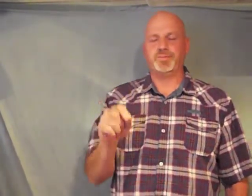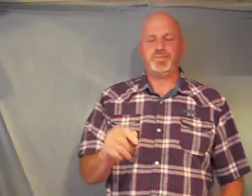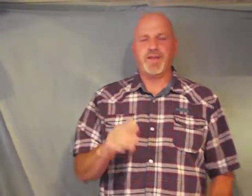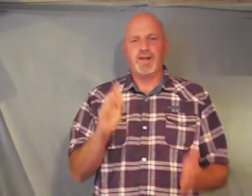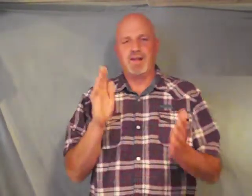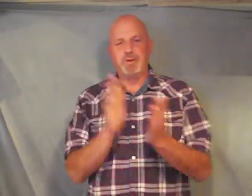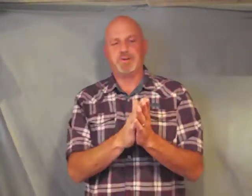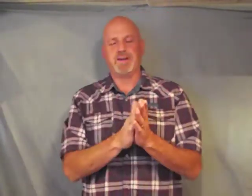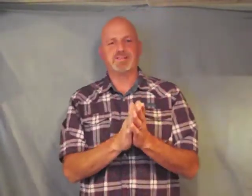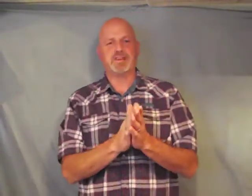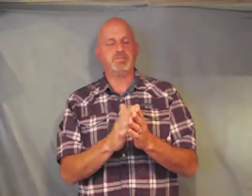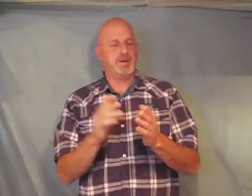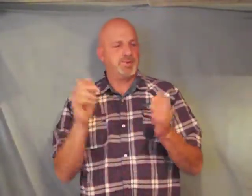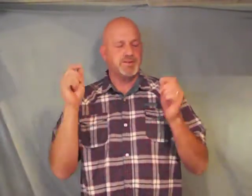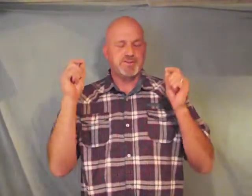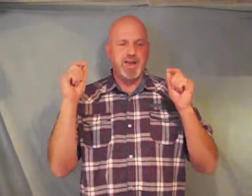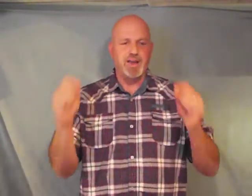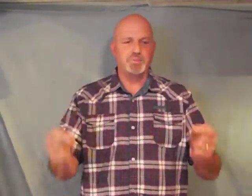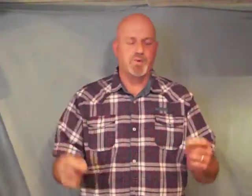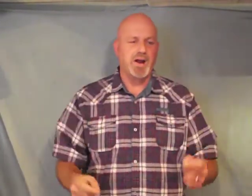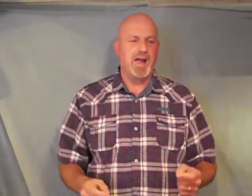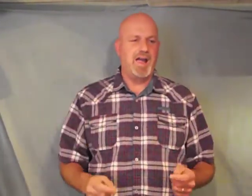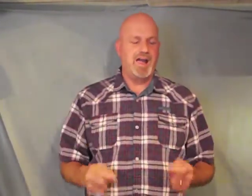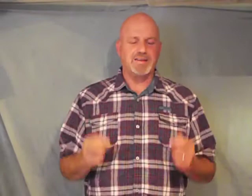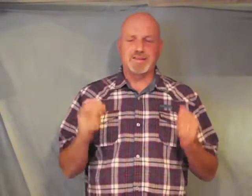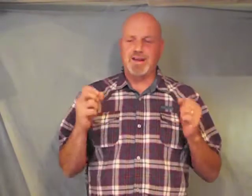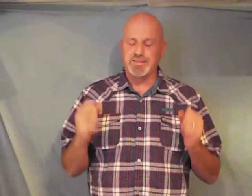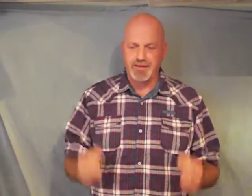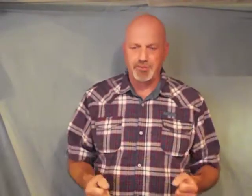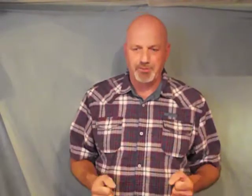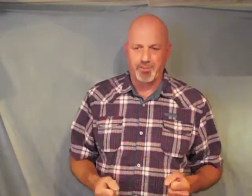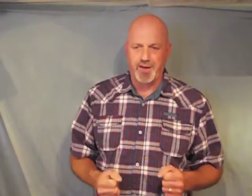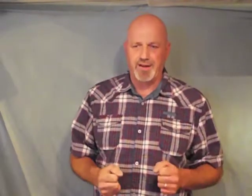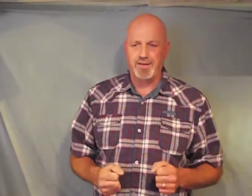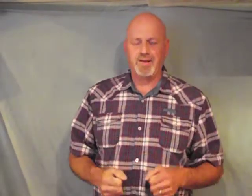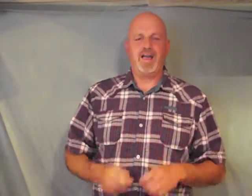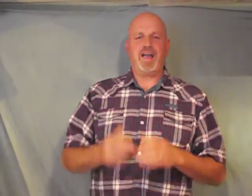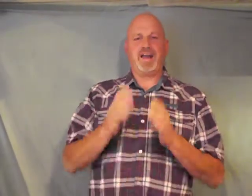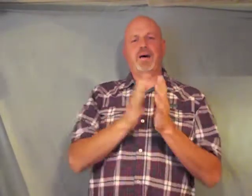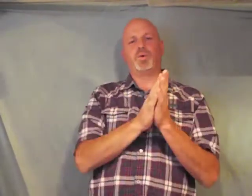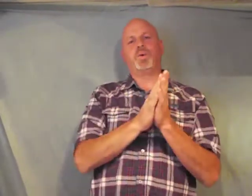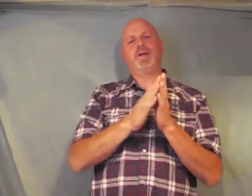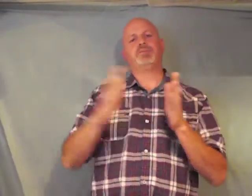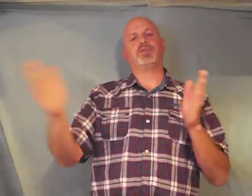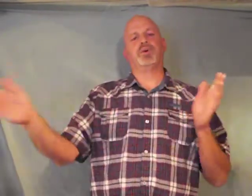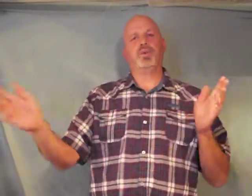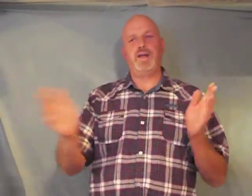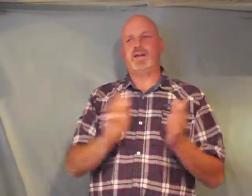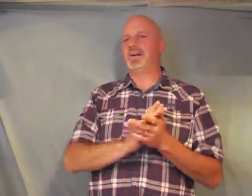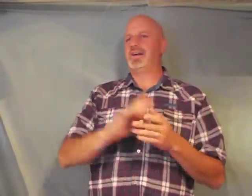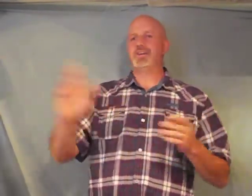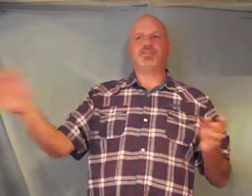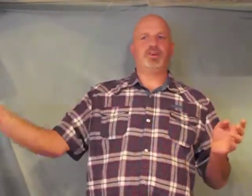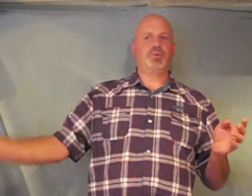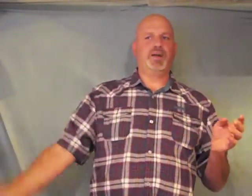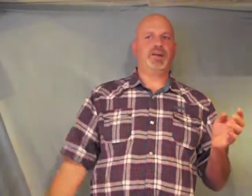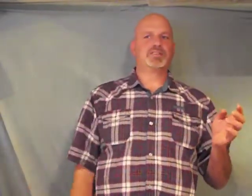let me tell you something people there's times where I ask God something in prayer and I will wait for a week two weeks